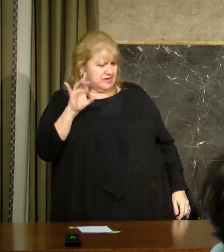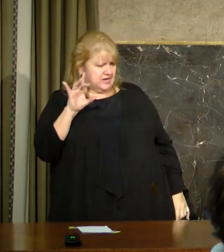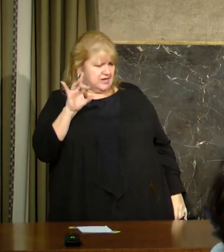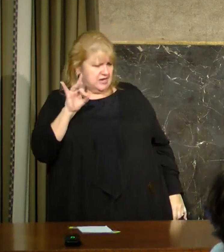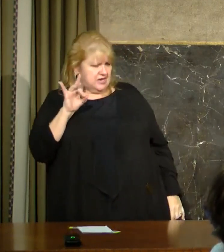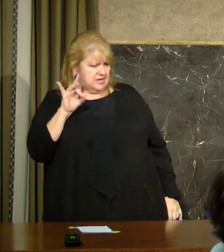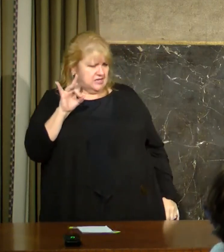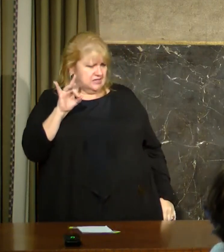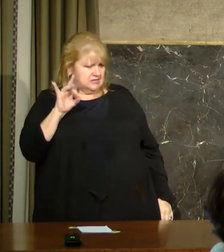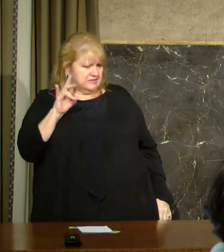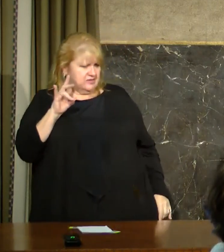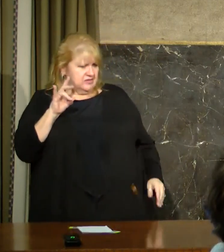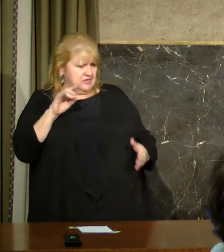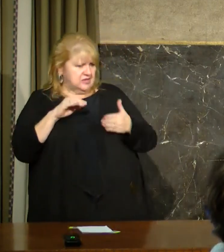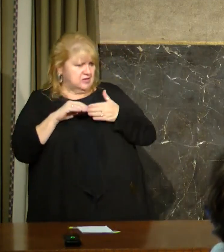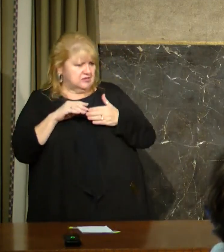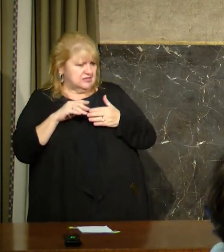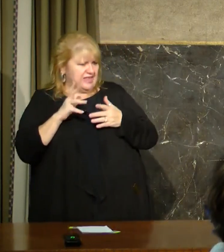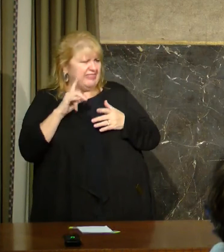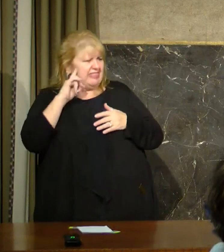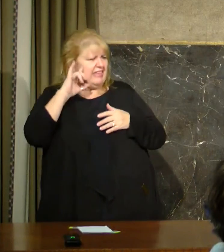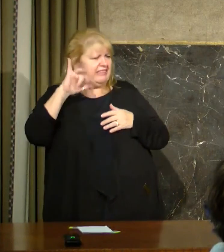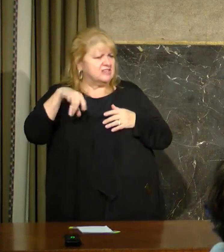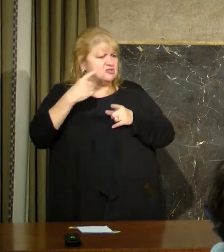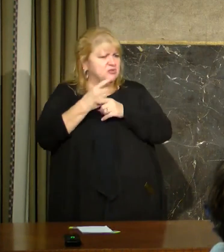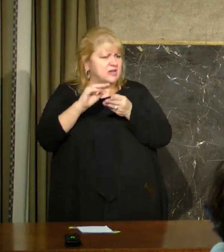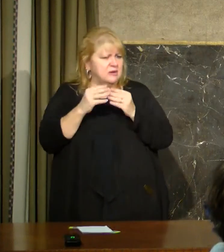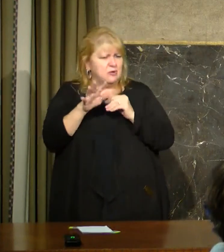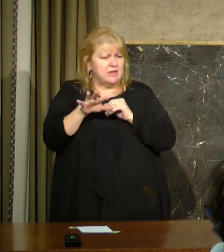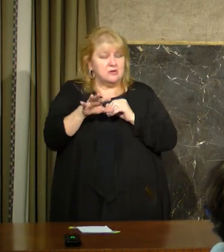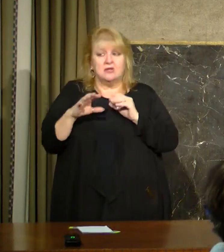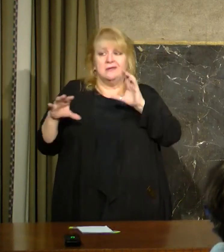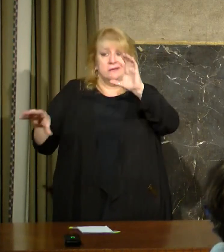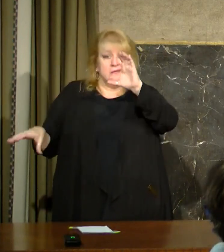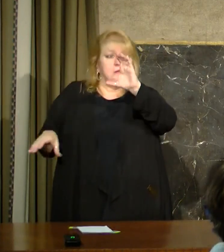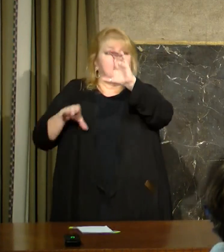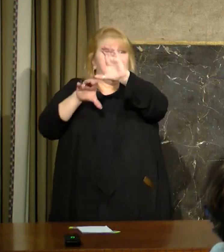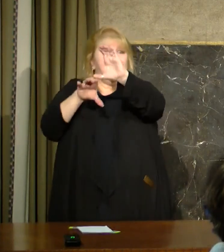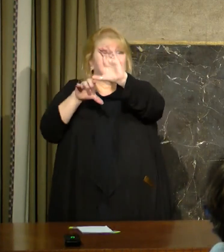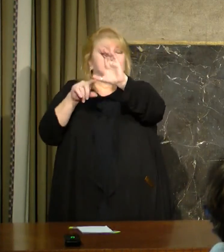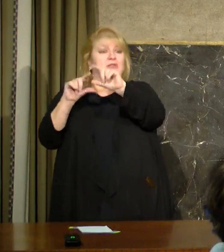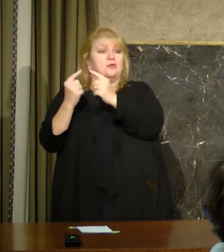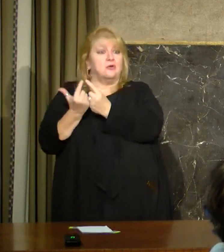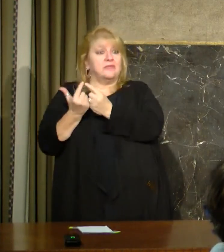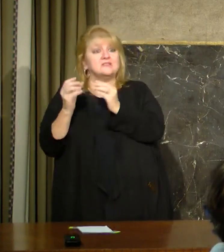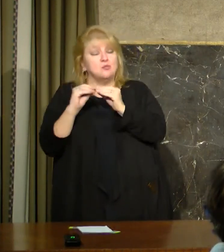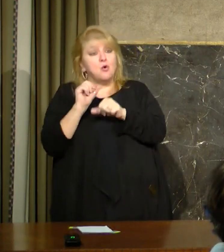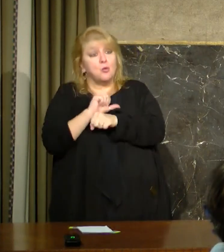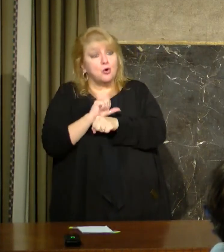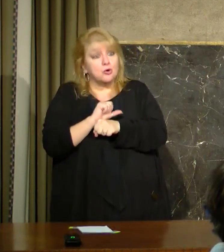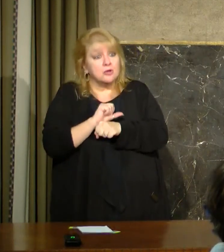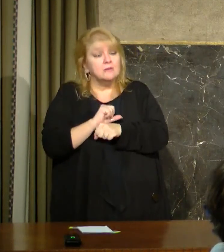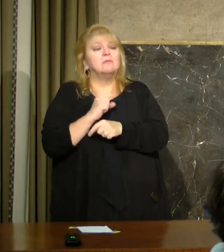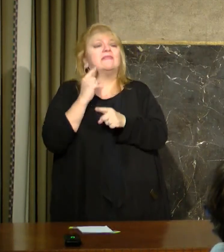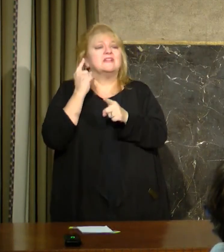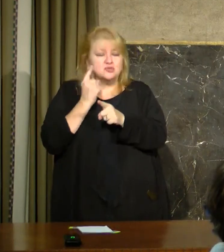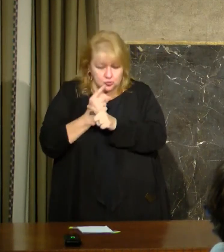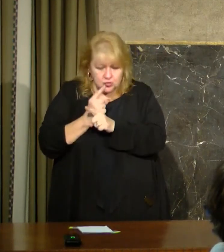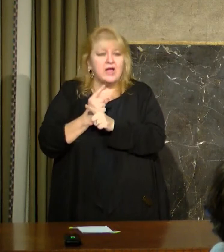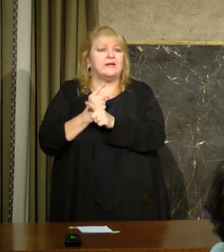I may be slightly wrong on the number. But that means that we have more work to do, but that still is the right order of priority